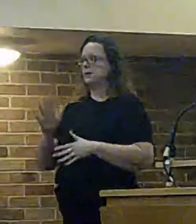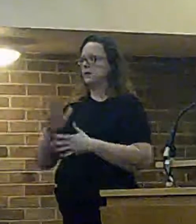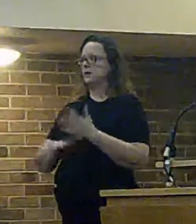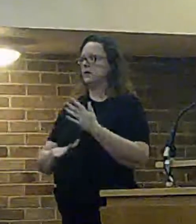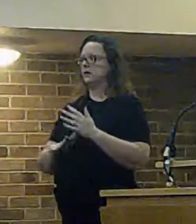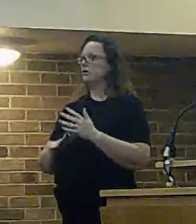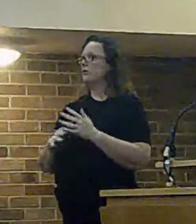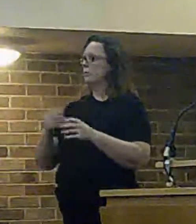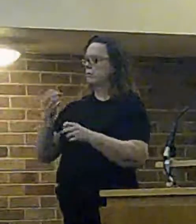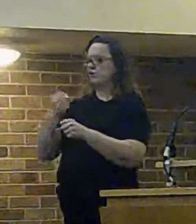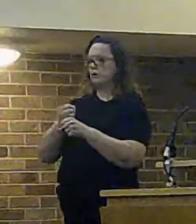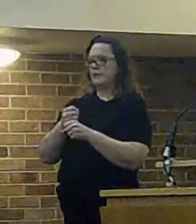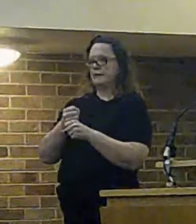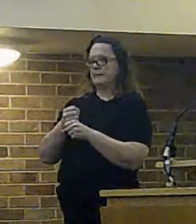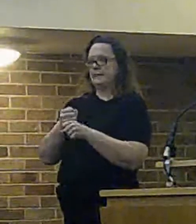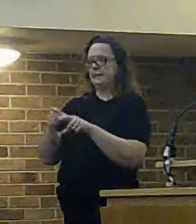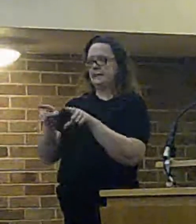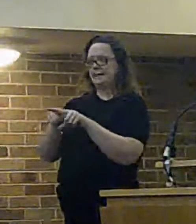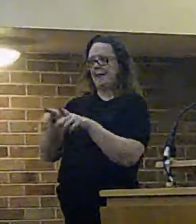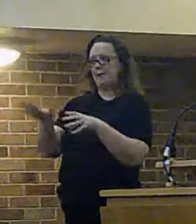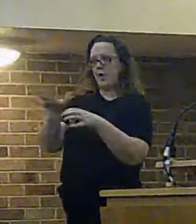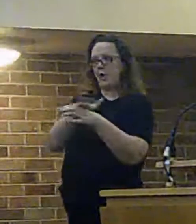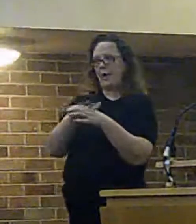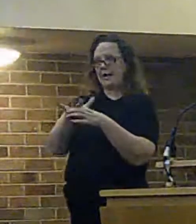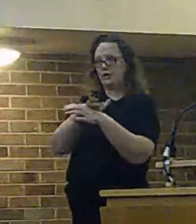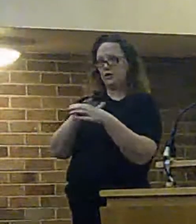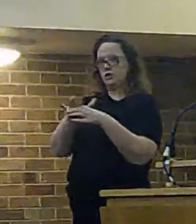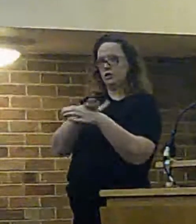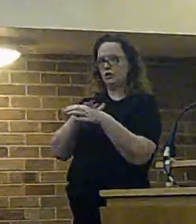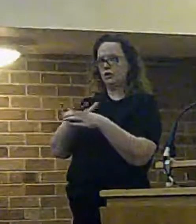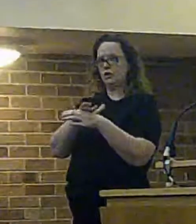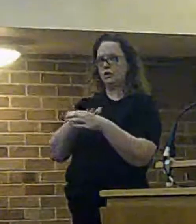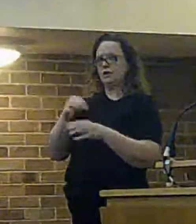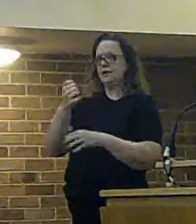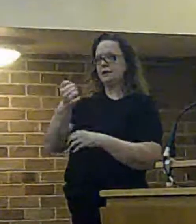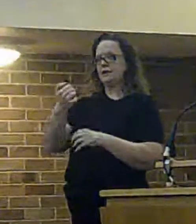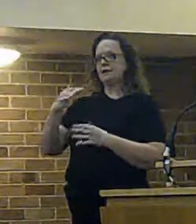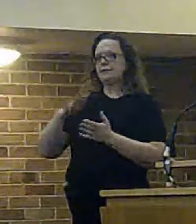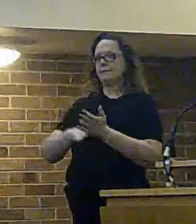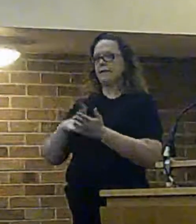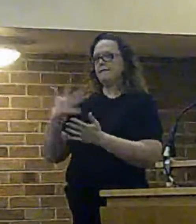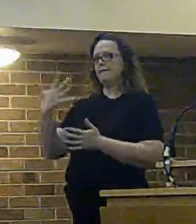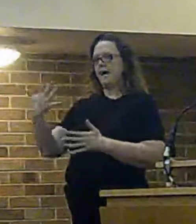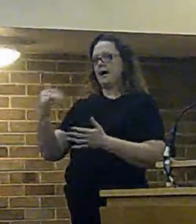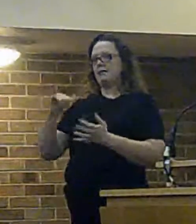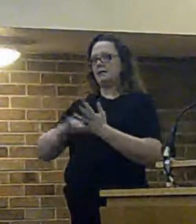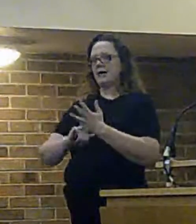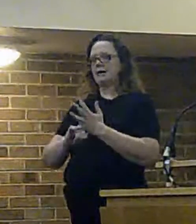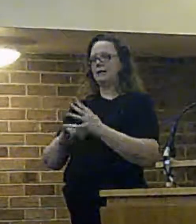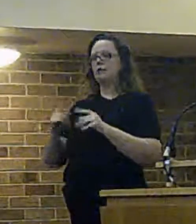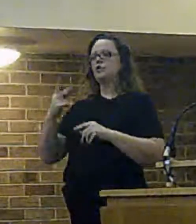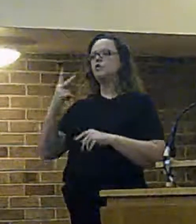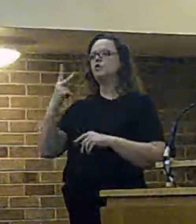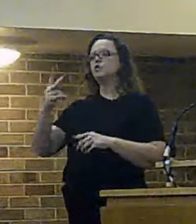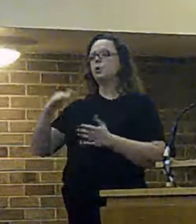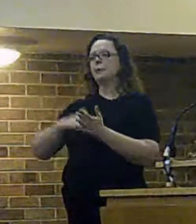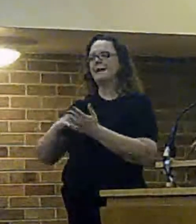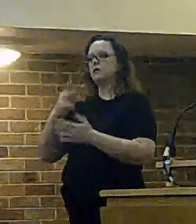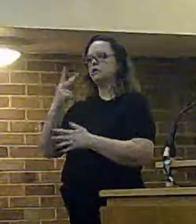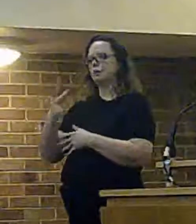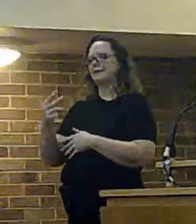green street to the same location six minutes five seconds next slide there so there's the difference two minutes 23